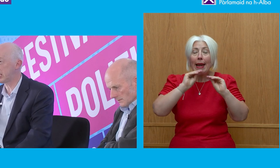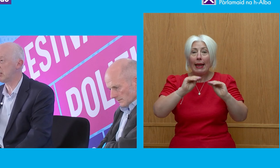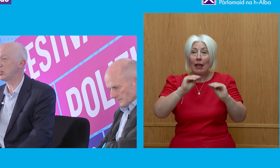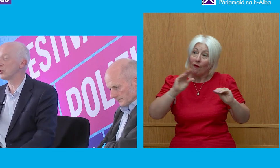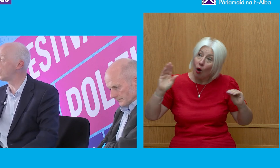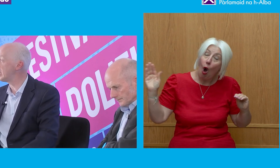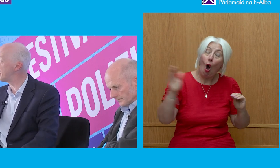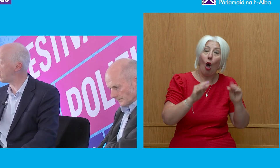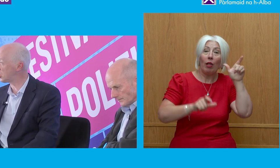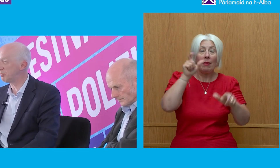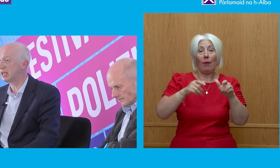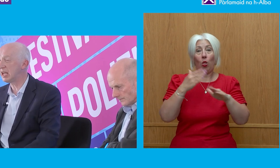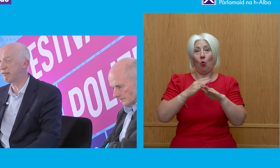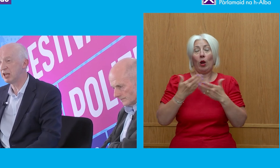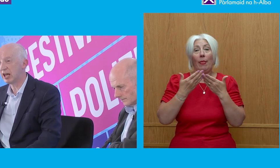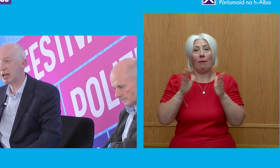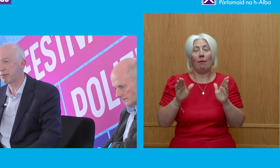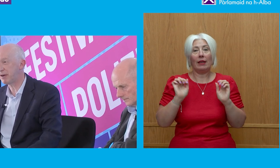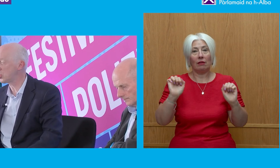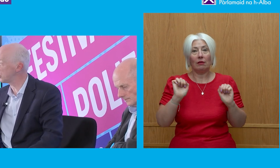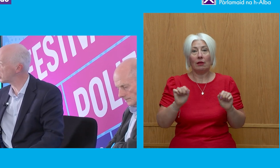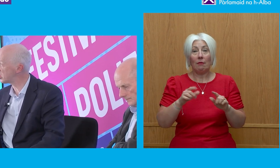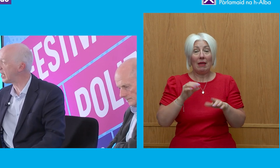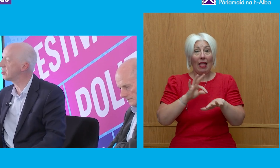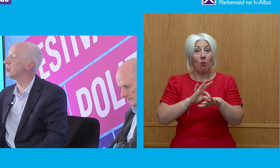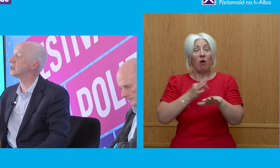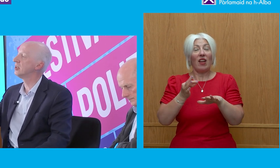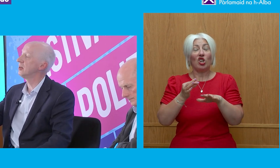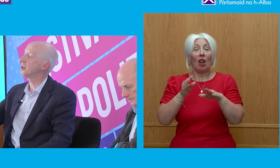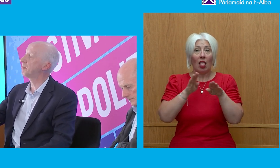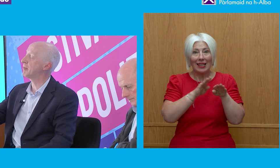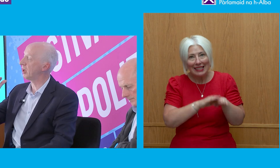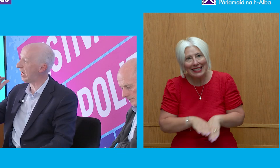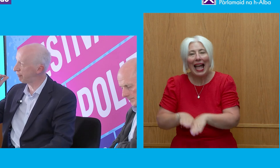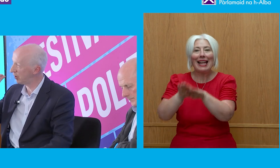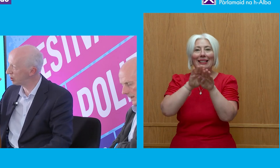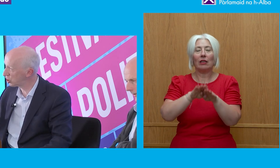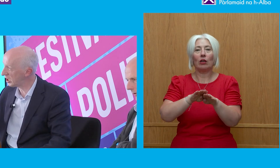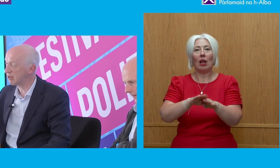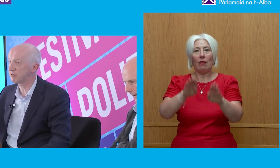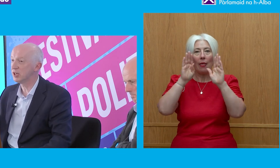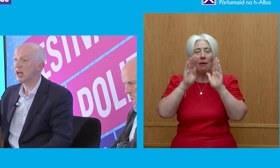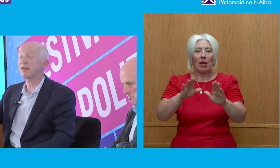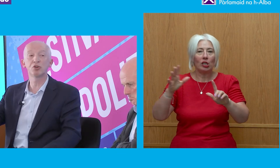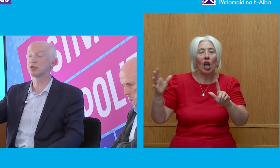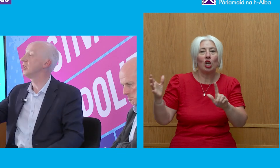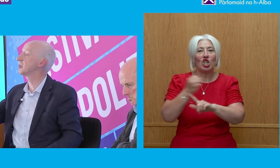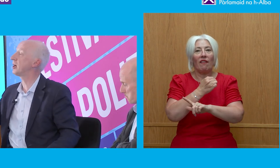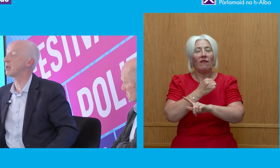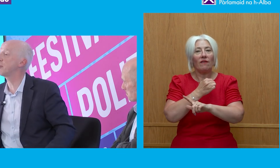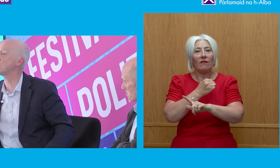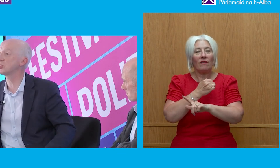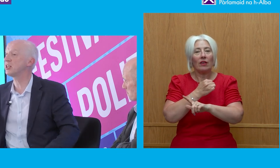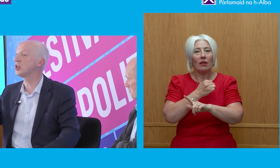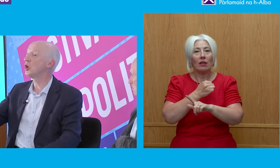public individuals we need possibly even a professional standard that people have achieved and of course